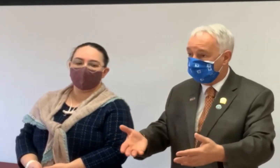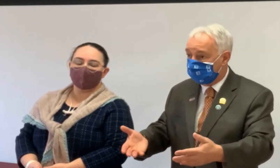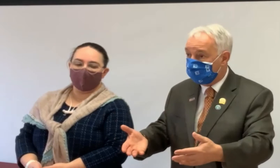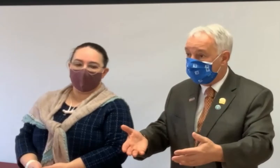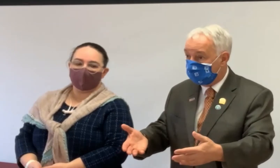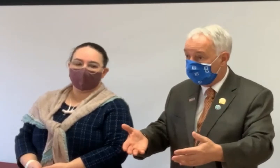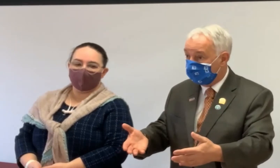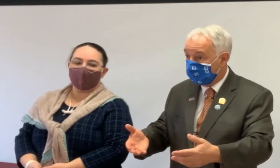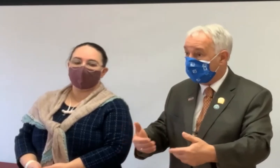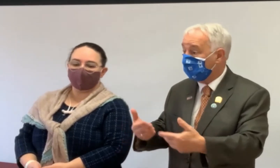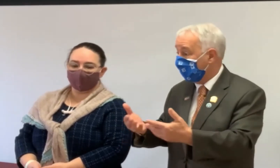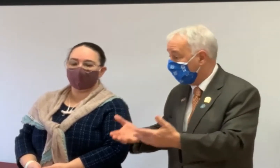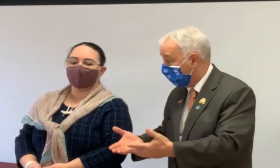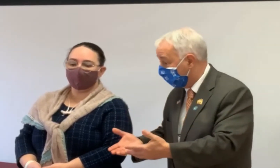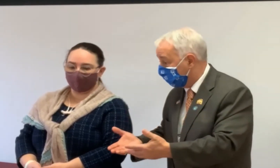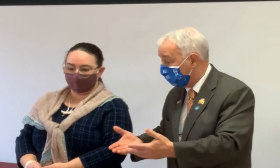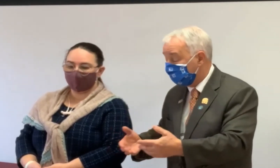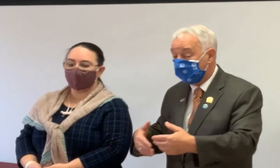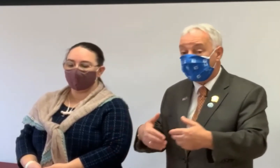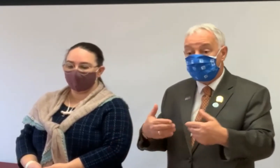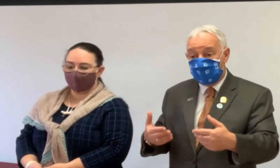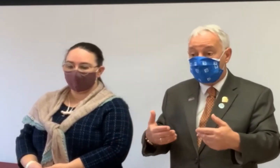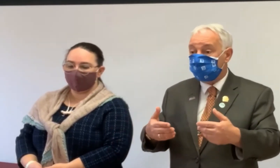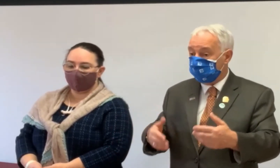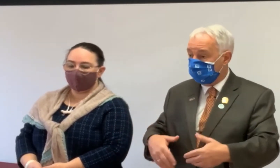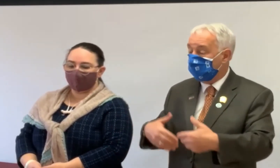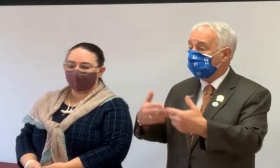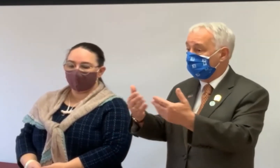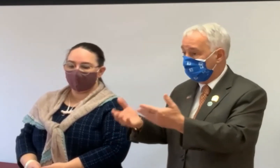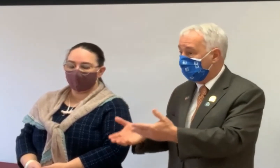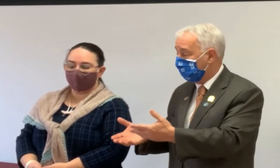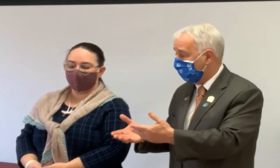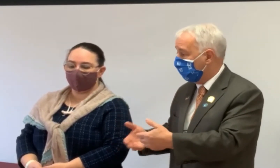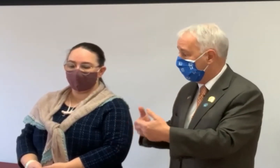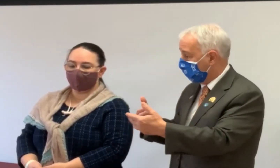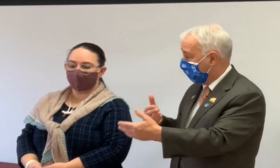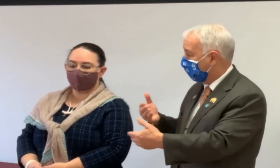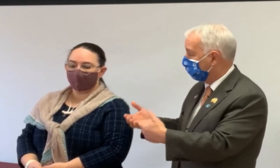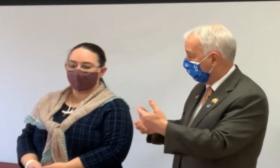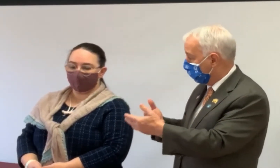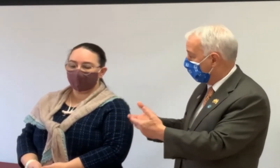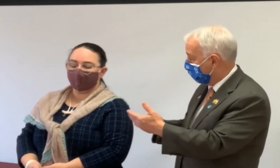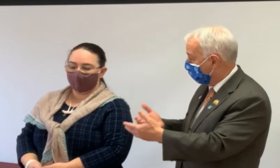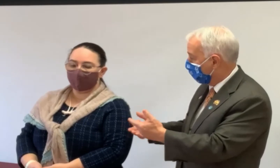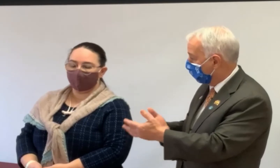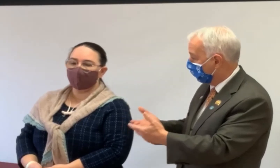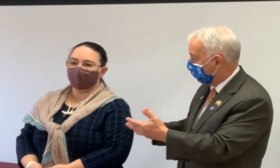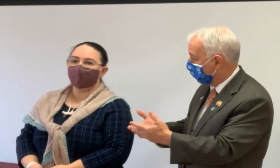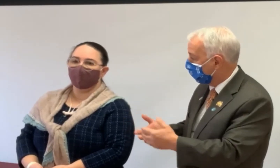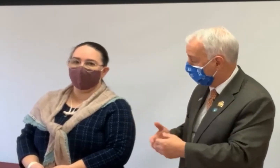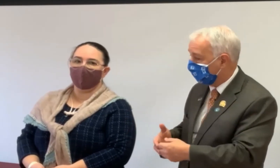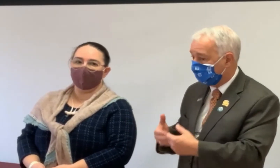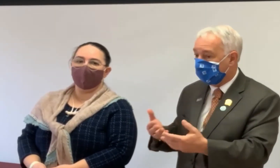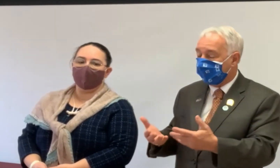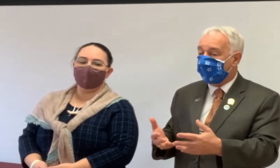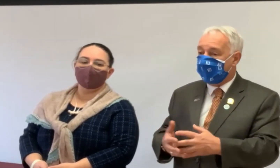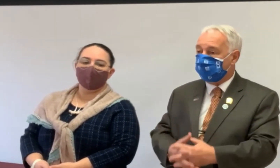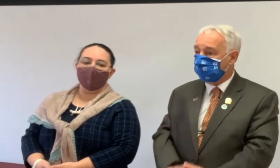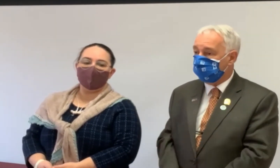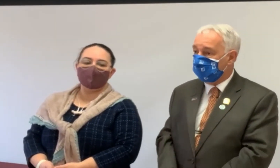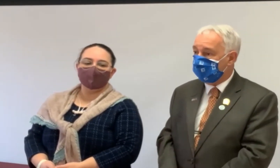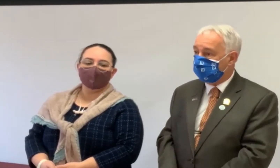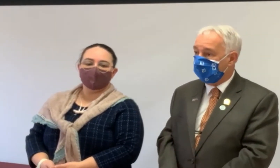live off of it. You can pay your bills, but you can also do improvements to the house to make it more comfortable and safer